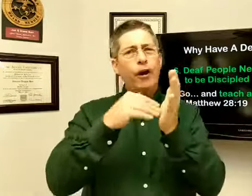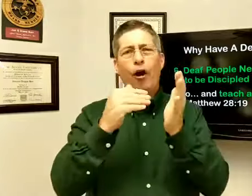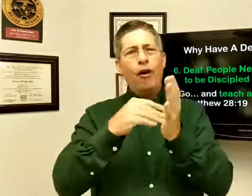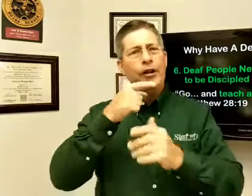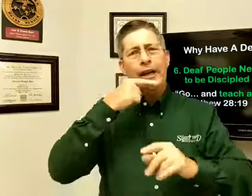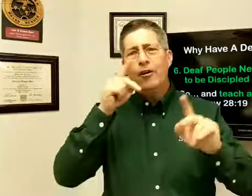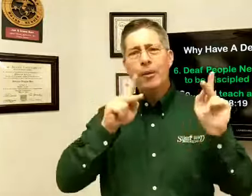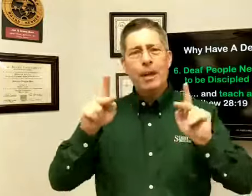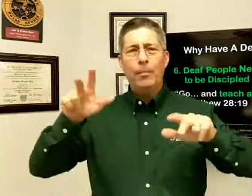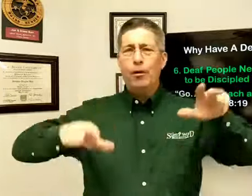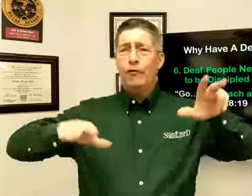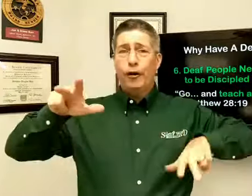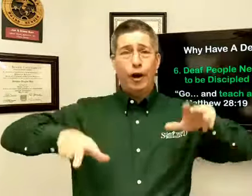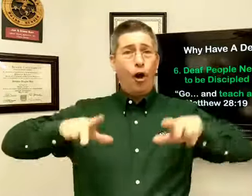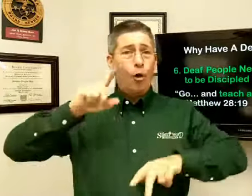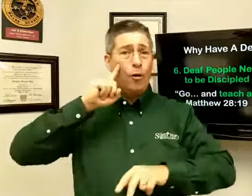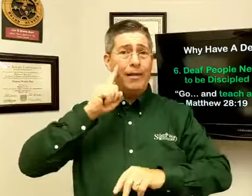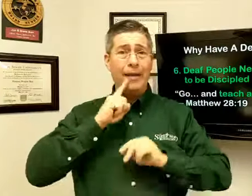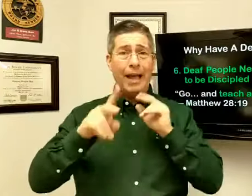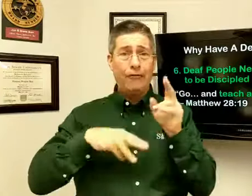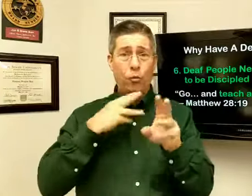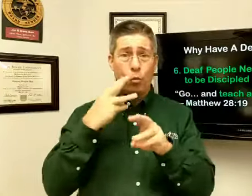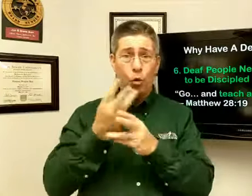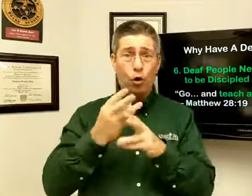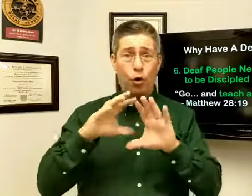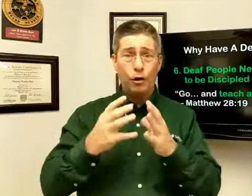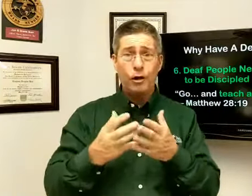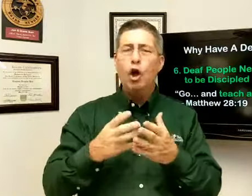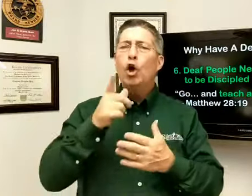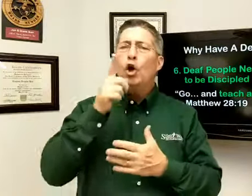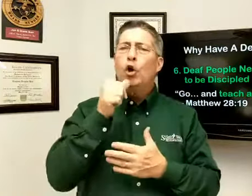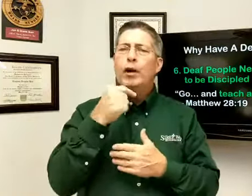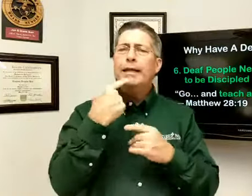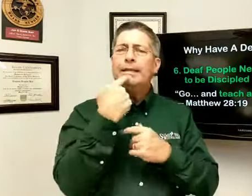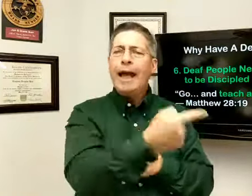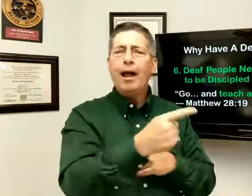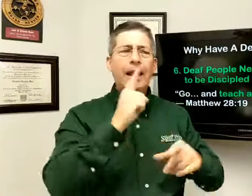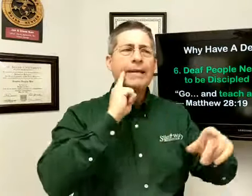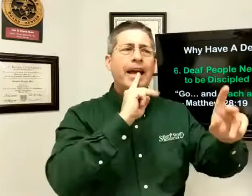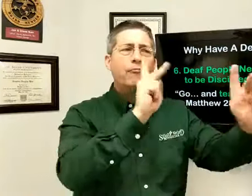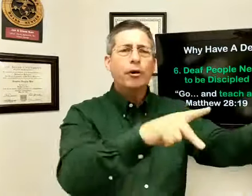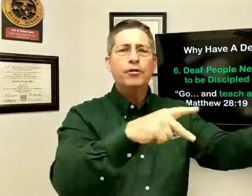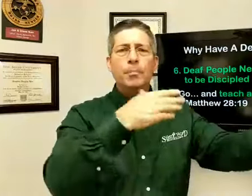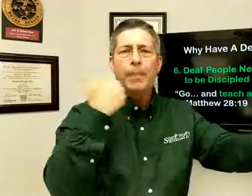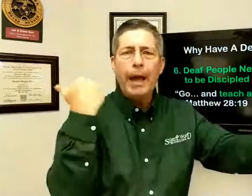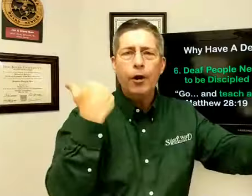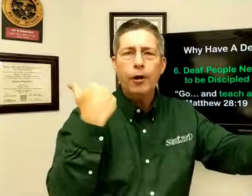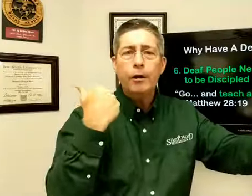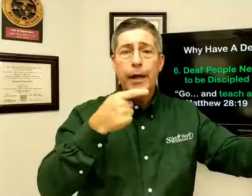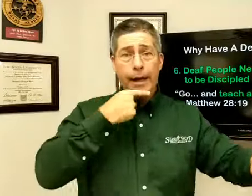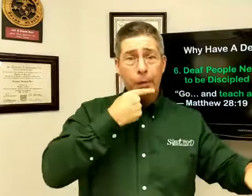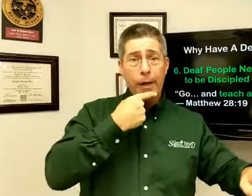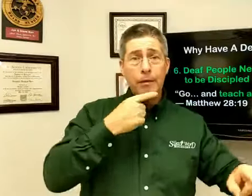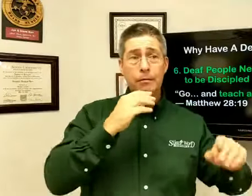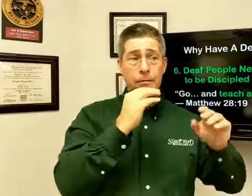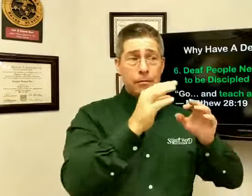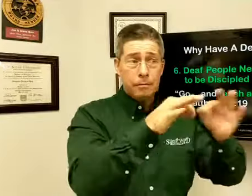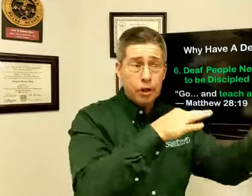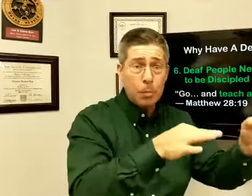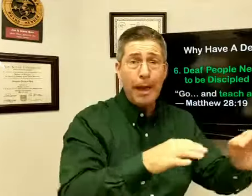often, hearing people are very awkward in the deaf world. Who can tell a deaf person better, hearing to explain